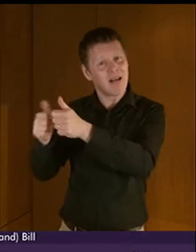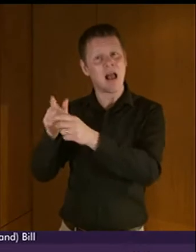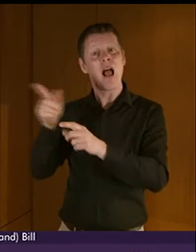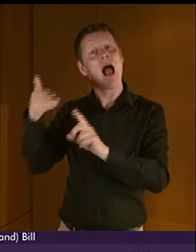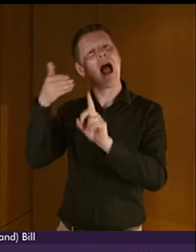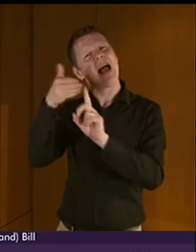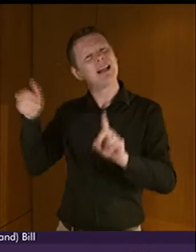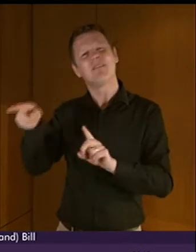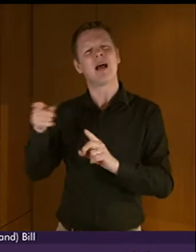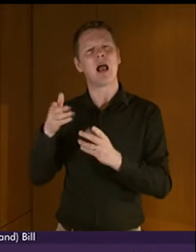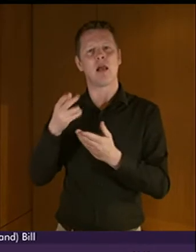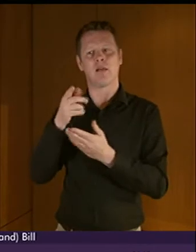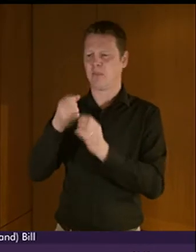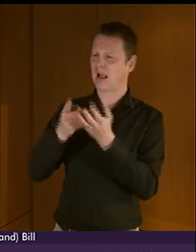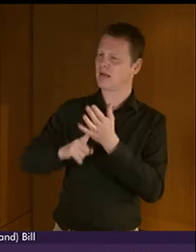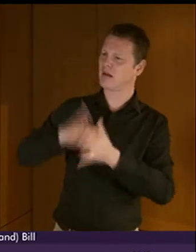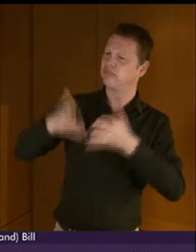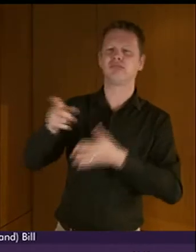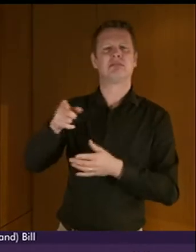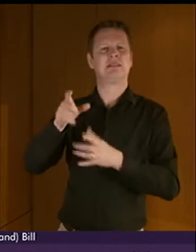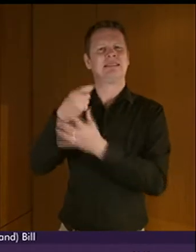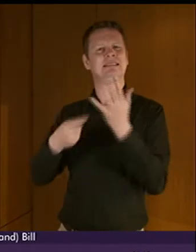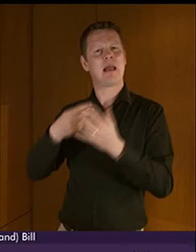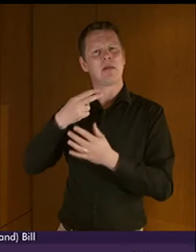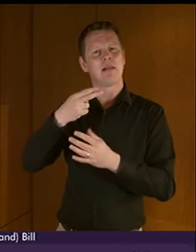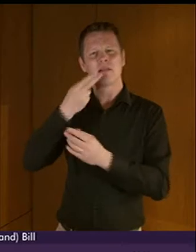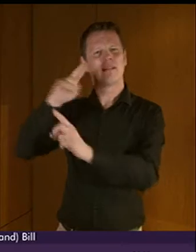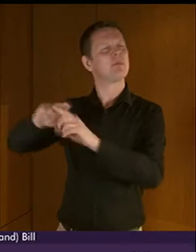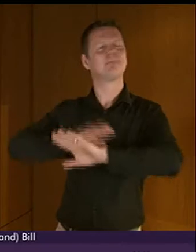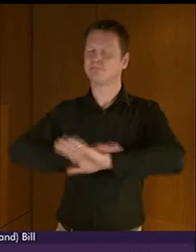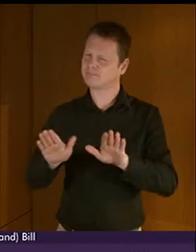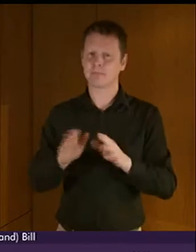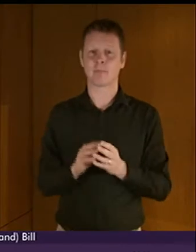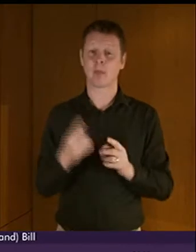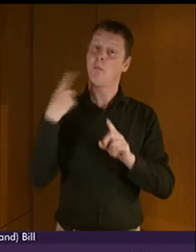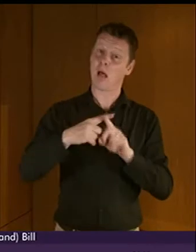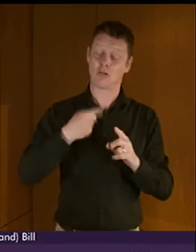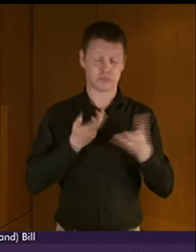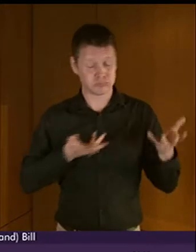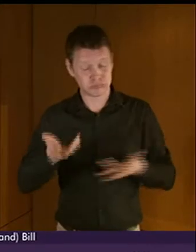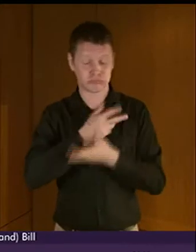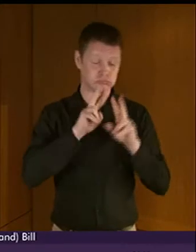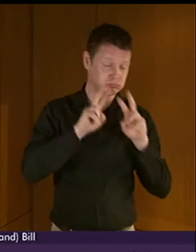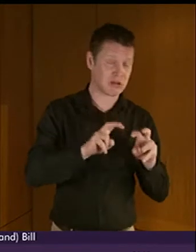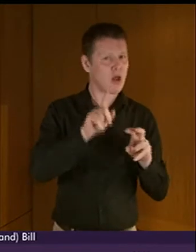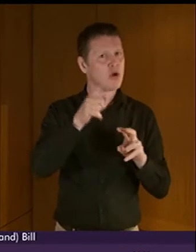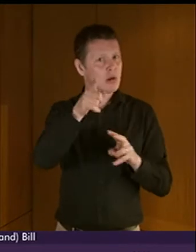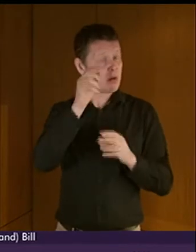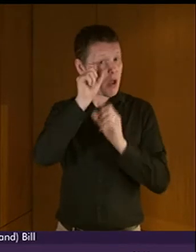BSL users as disabled. During our scrutiny process, we were also acutely aware that the bill does not impose obligations